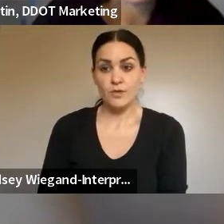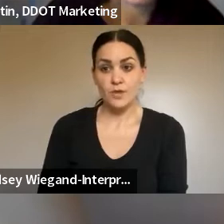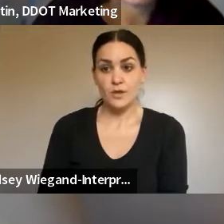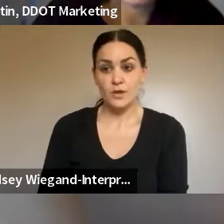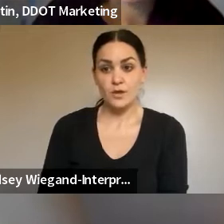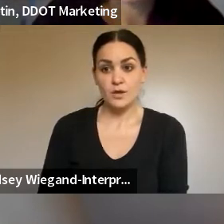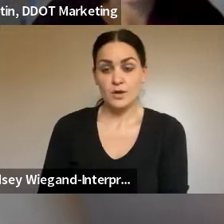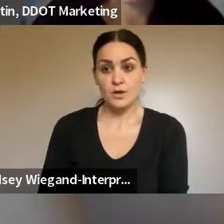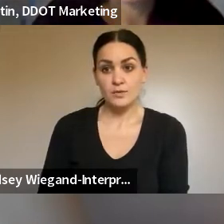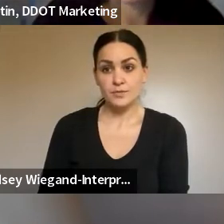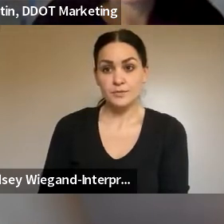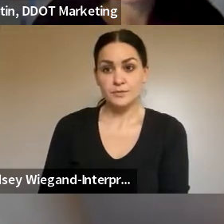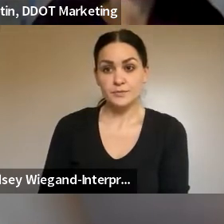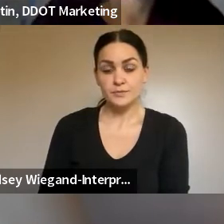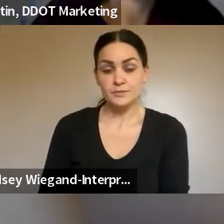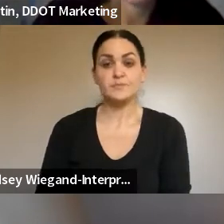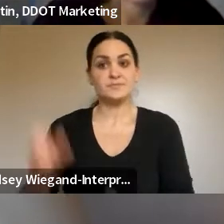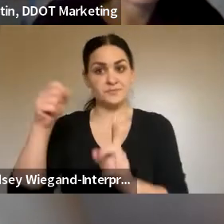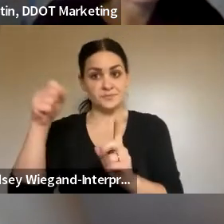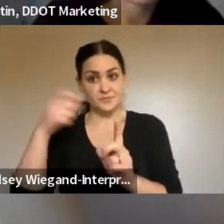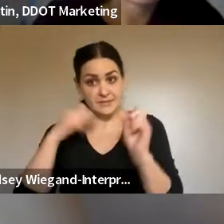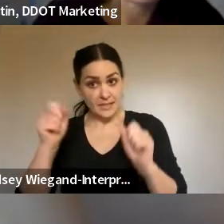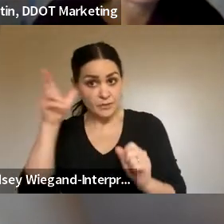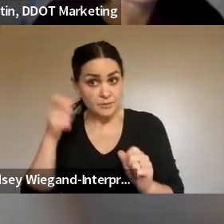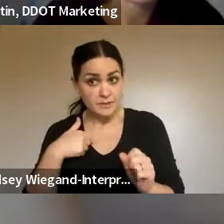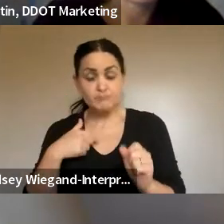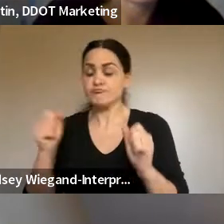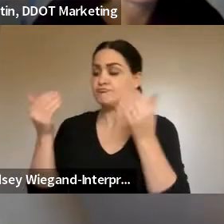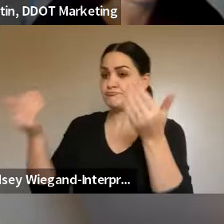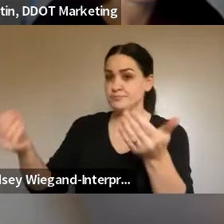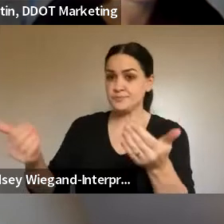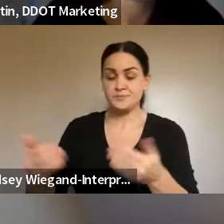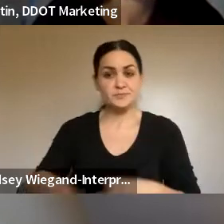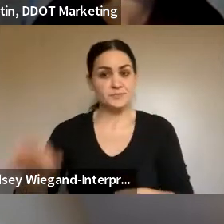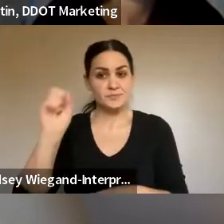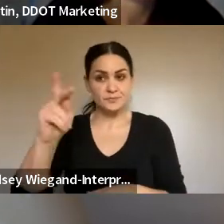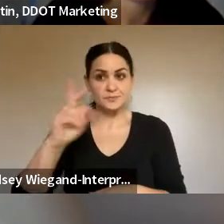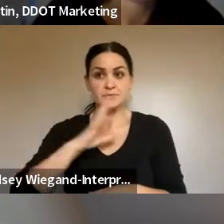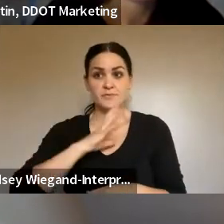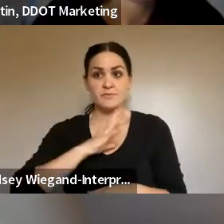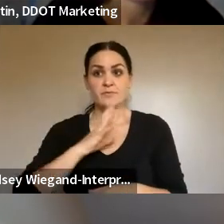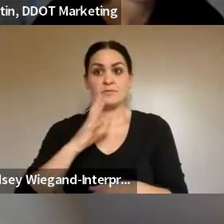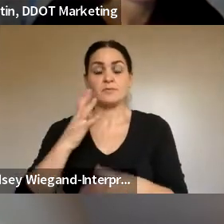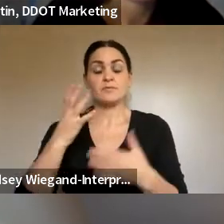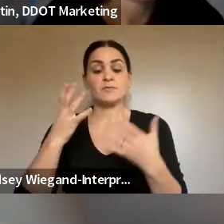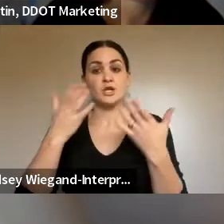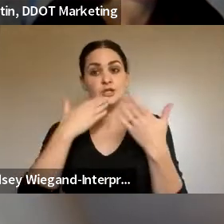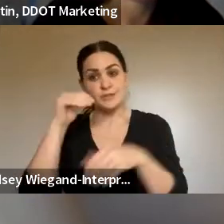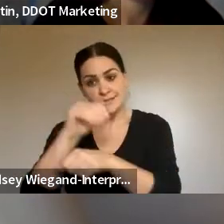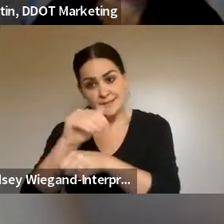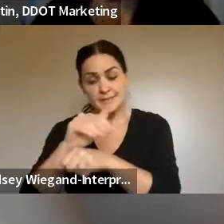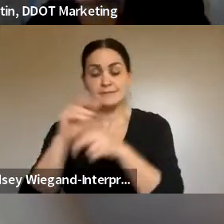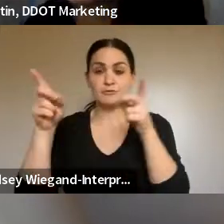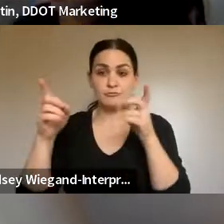Mr. Cunningham. Yes, can you hear me? Yep, go ahead. All right. Good evening, Director Oglesby and